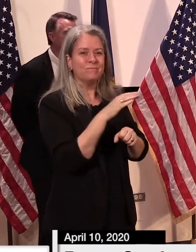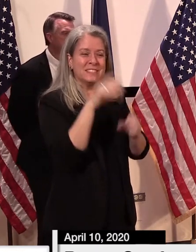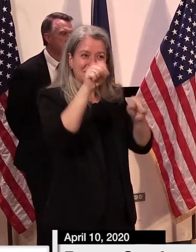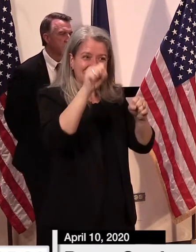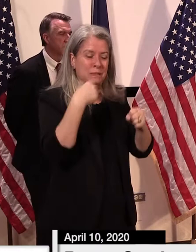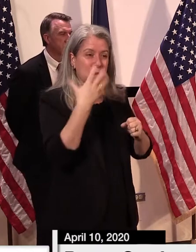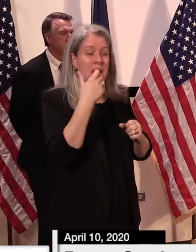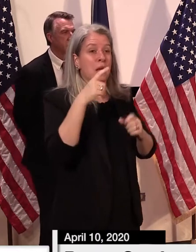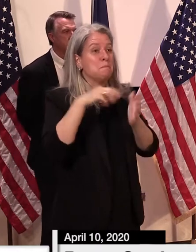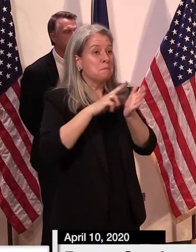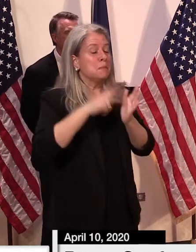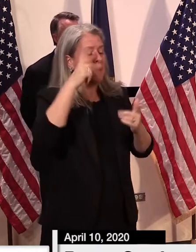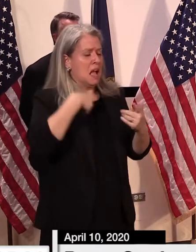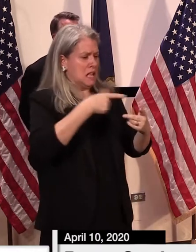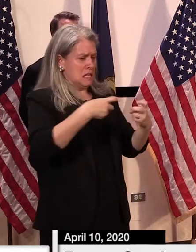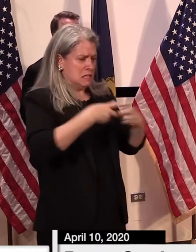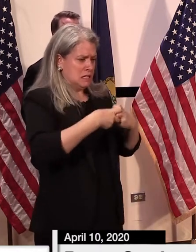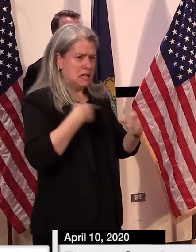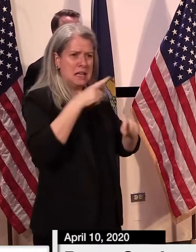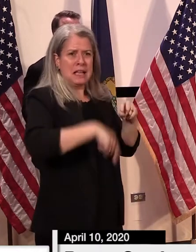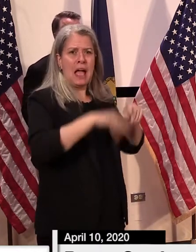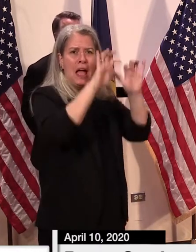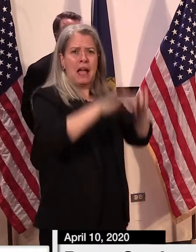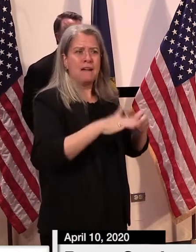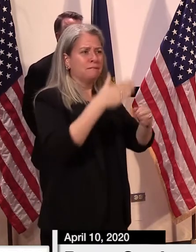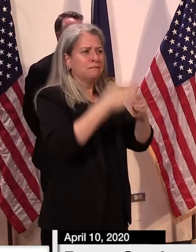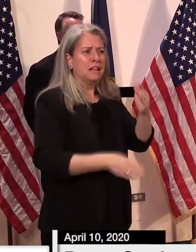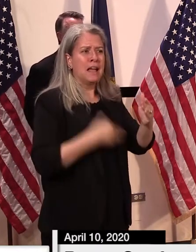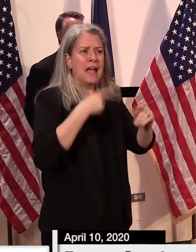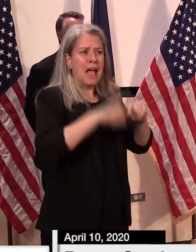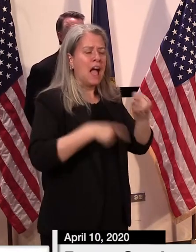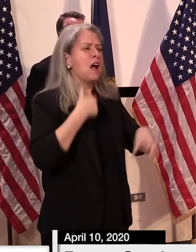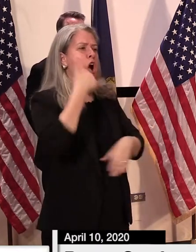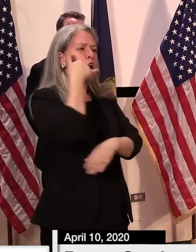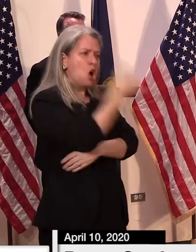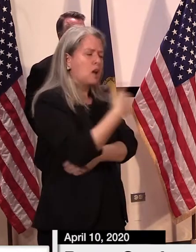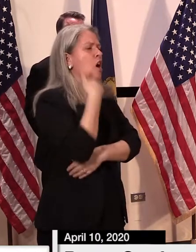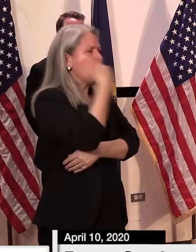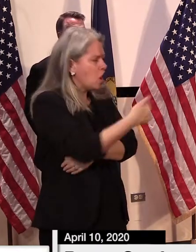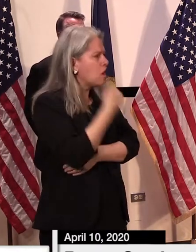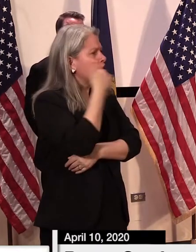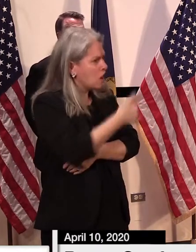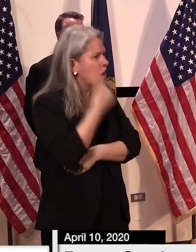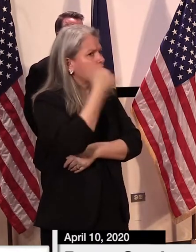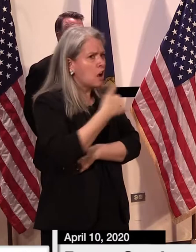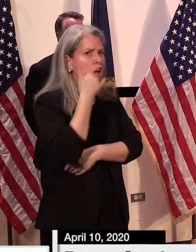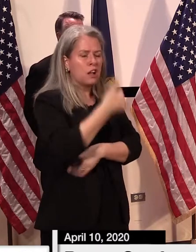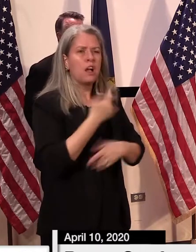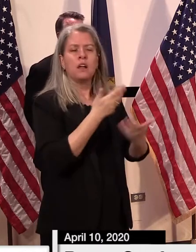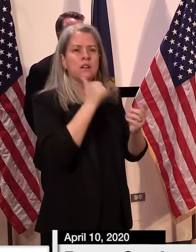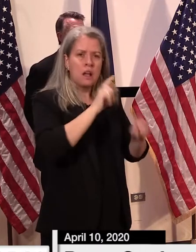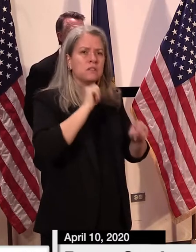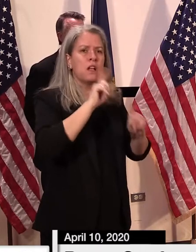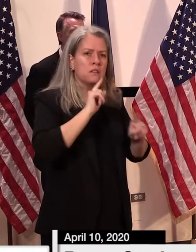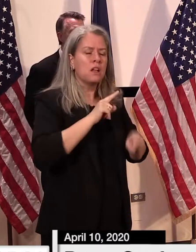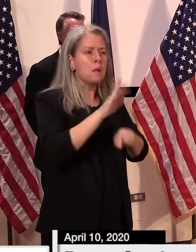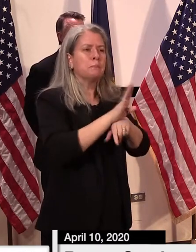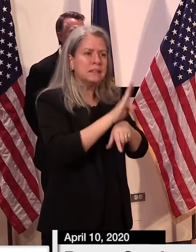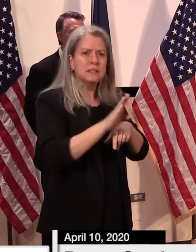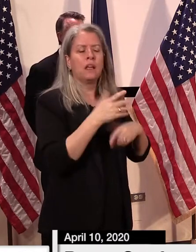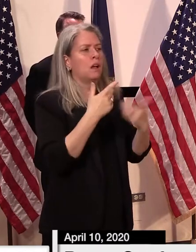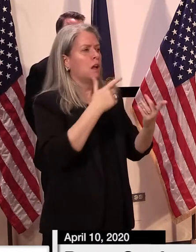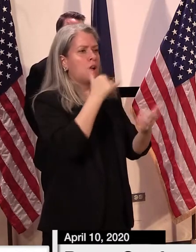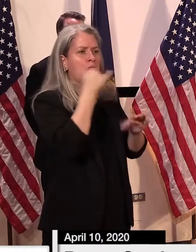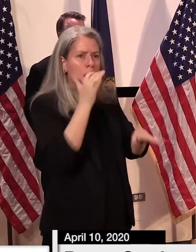on the phone answering the calls, we can clear more claims by working behind the scenes and get more payments out the door. So we're